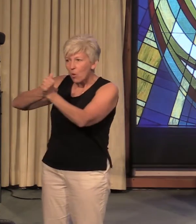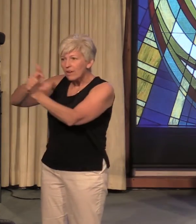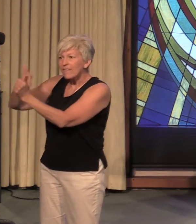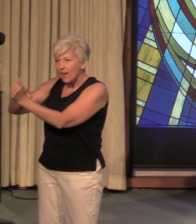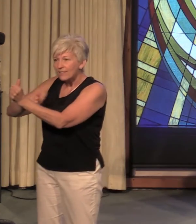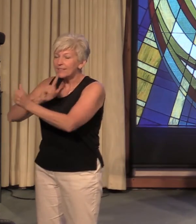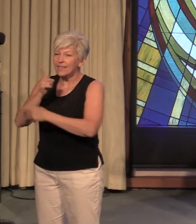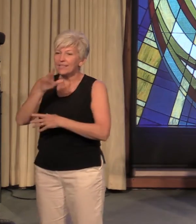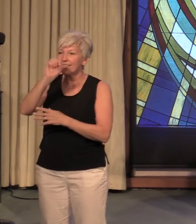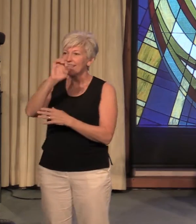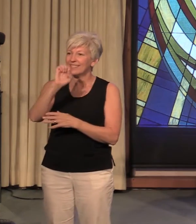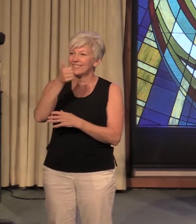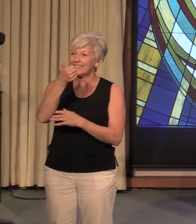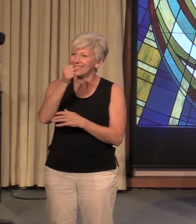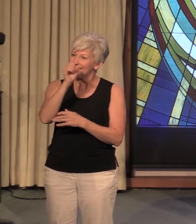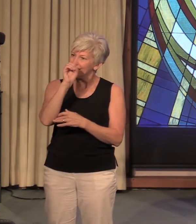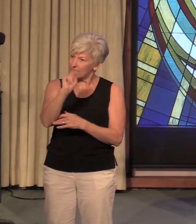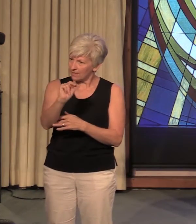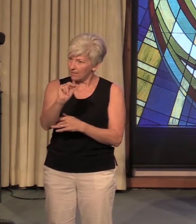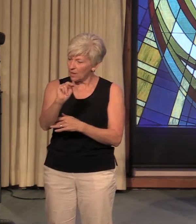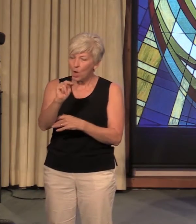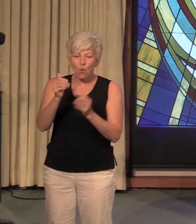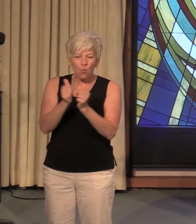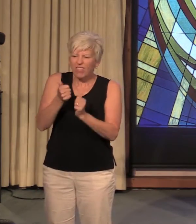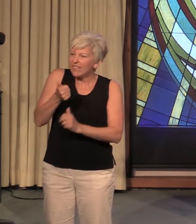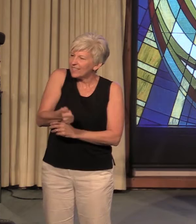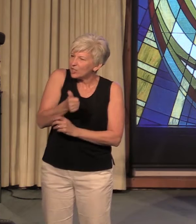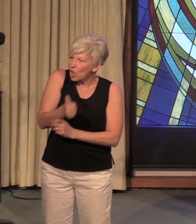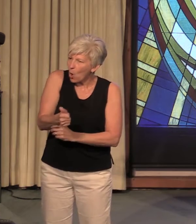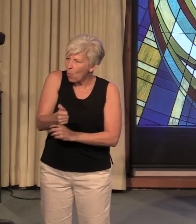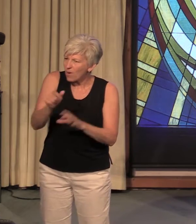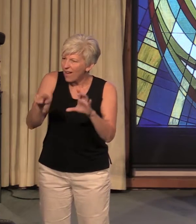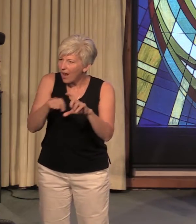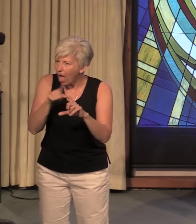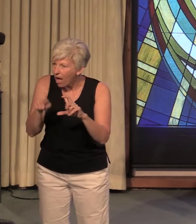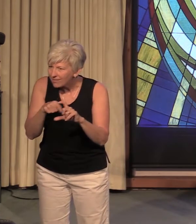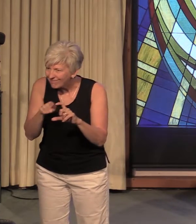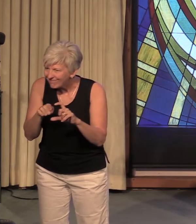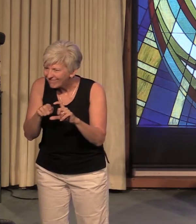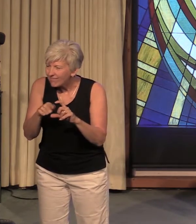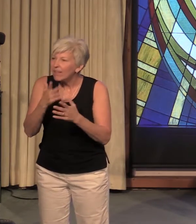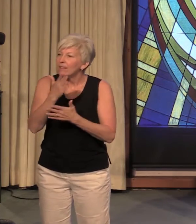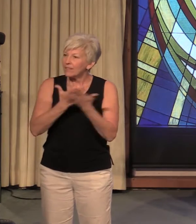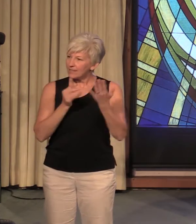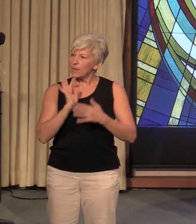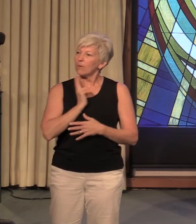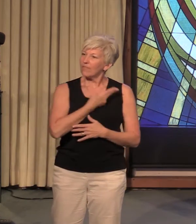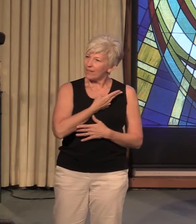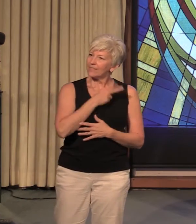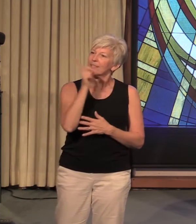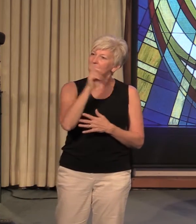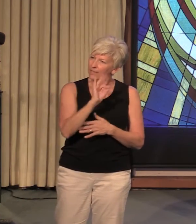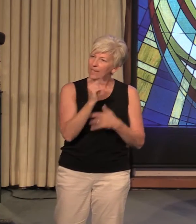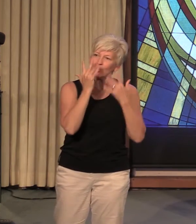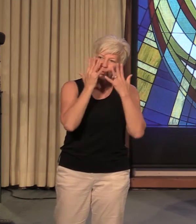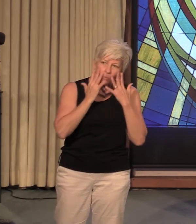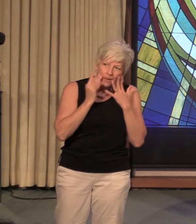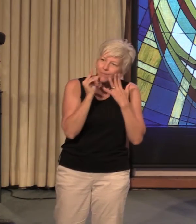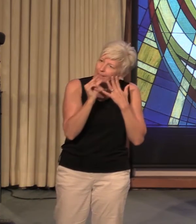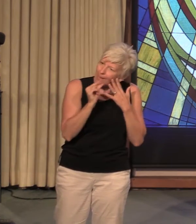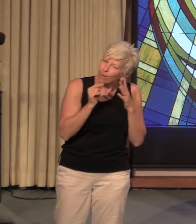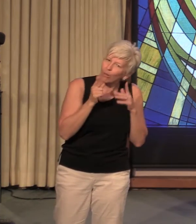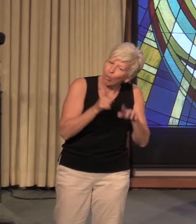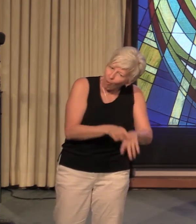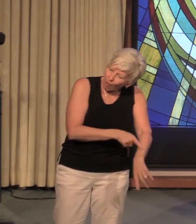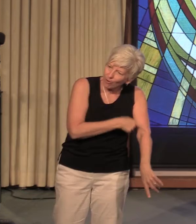season that has its own clock you know some of us need to grieve a little longer some of us need